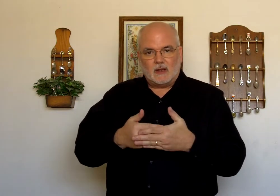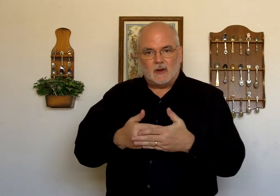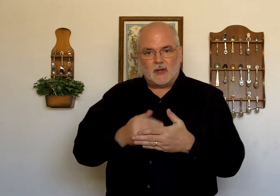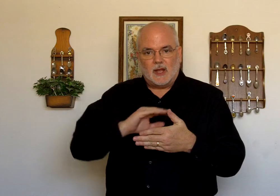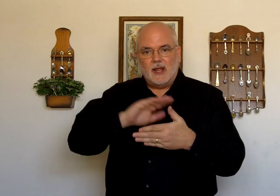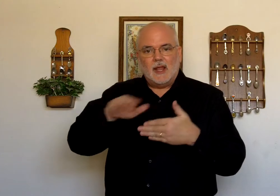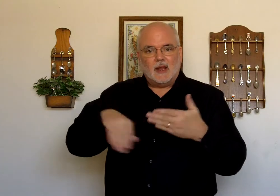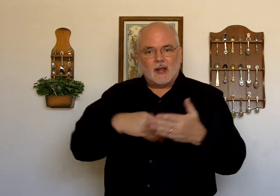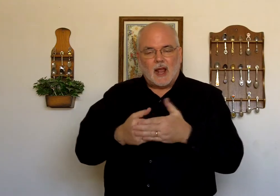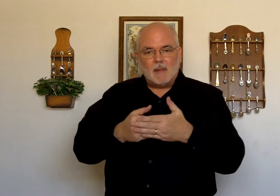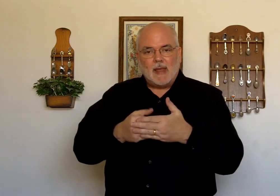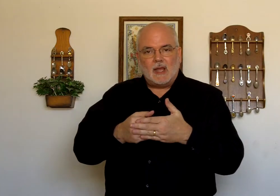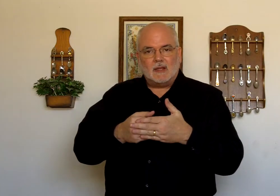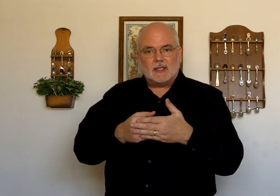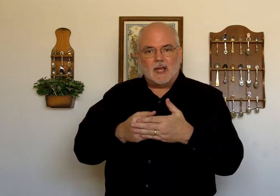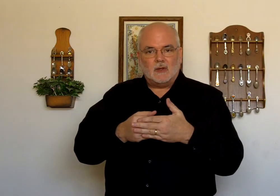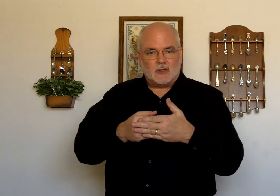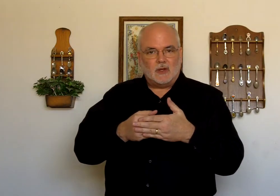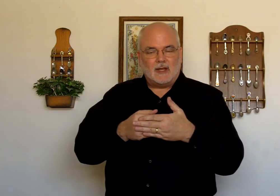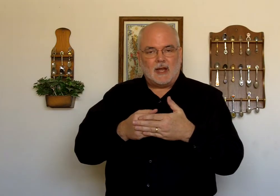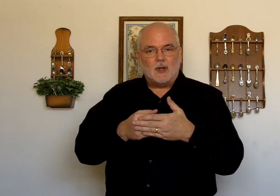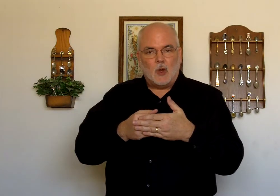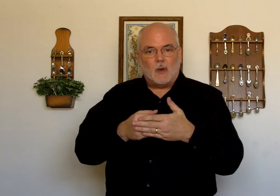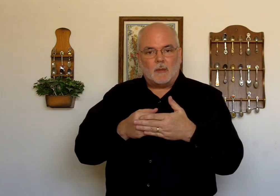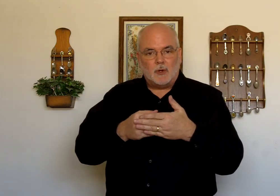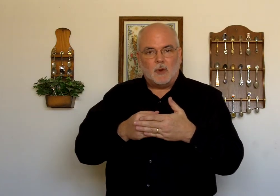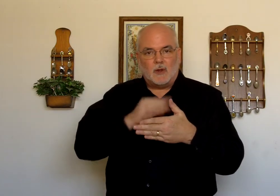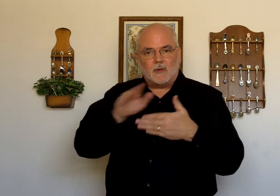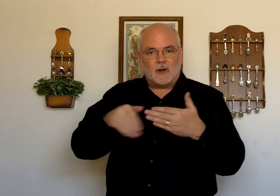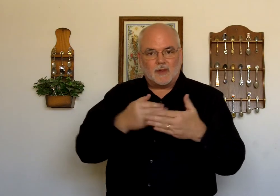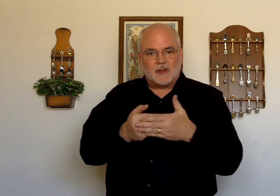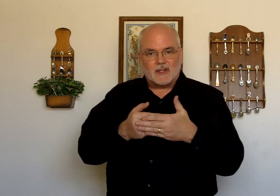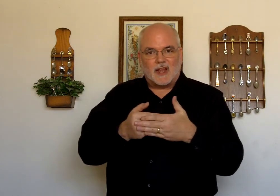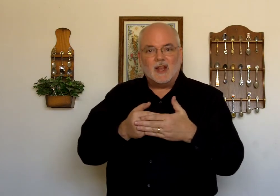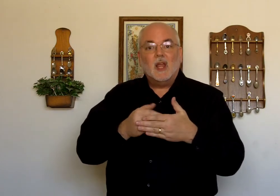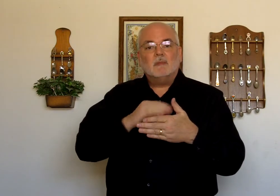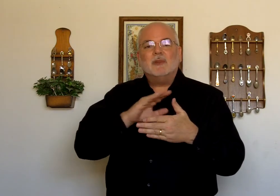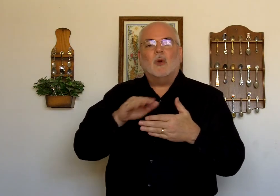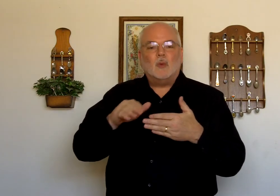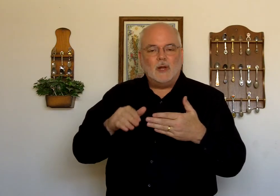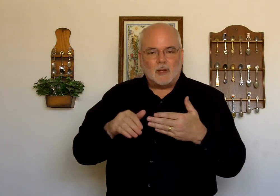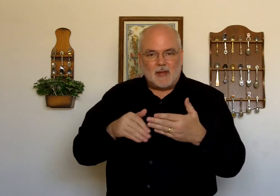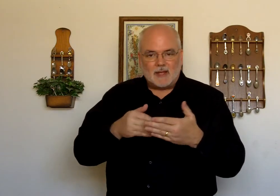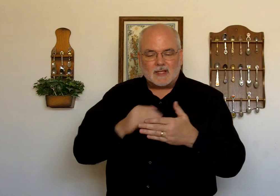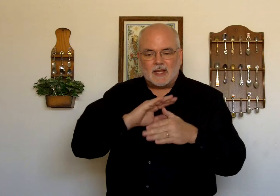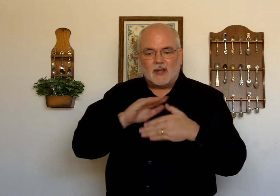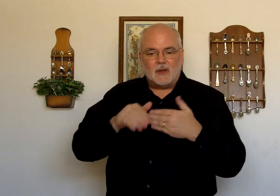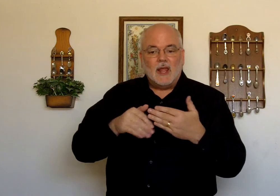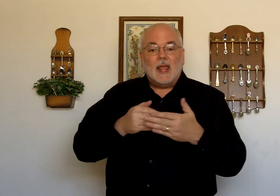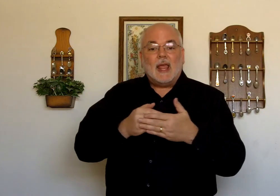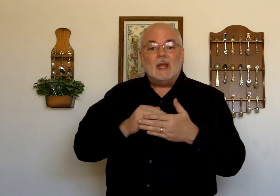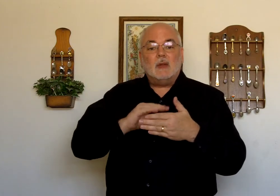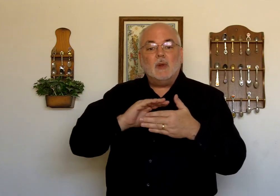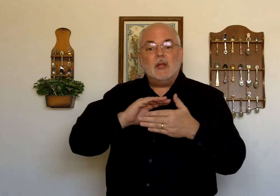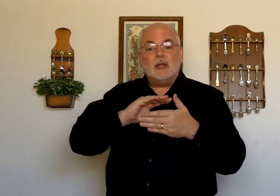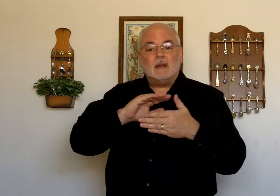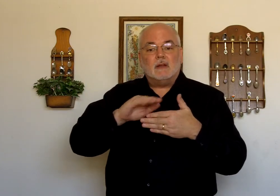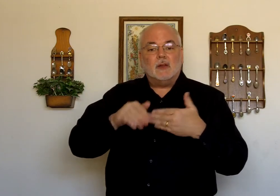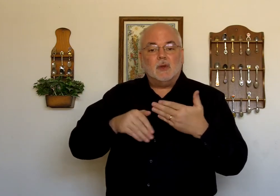Okay. I'm making the sound. So you can kind of know what I'm doing over here on the other side. But don't really make that sound. And when you get to